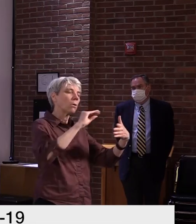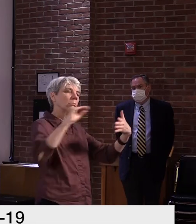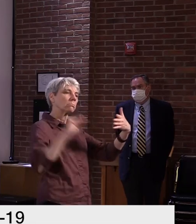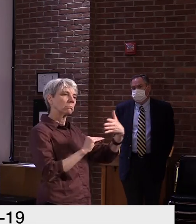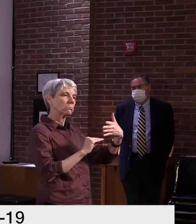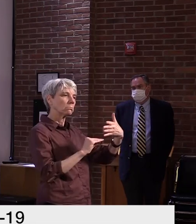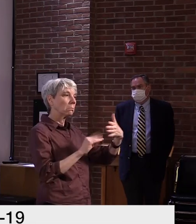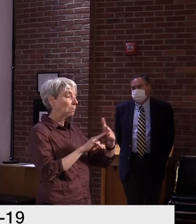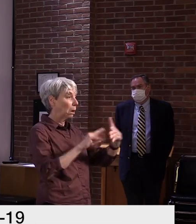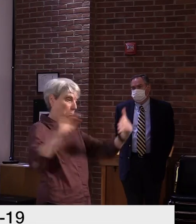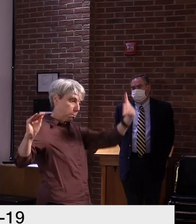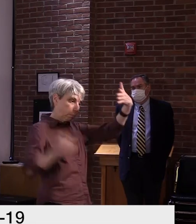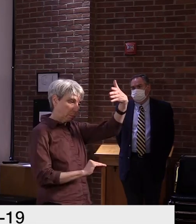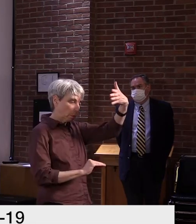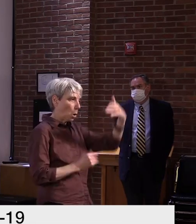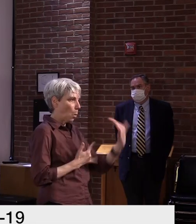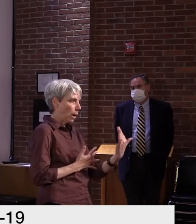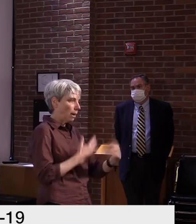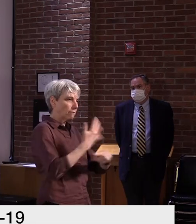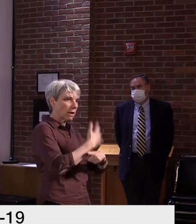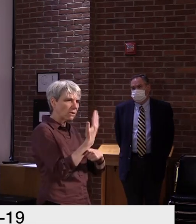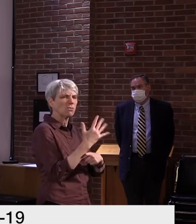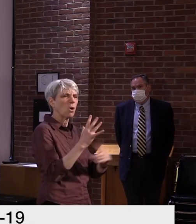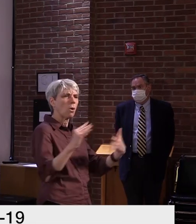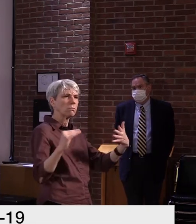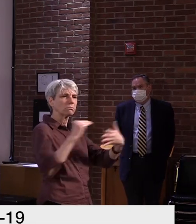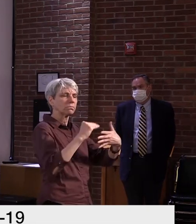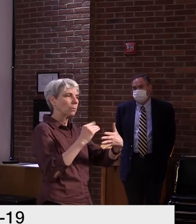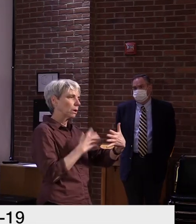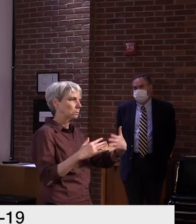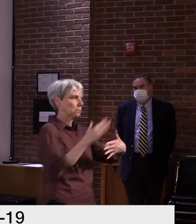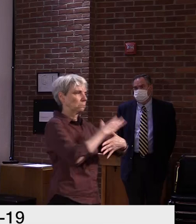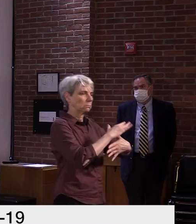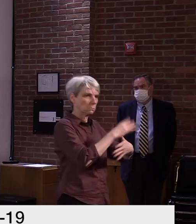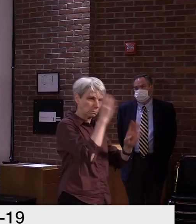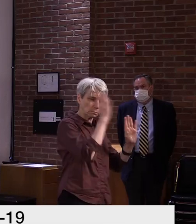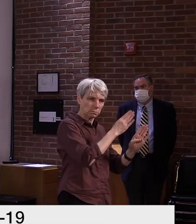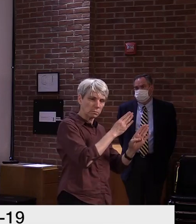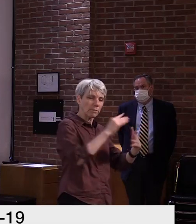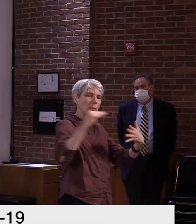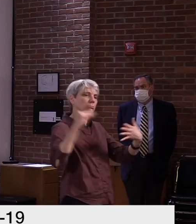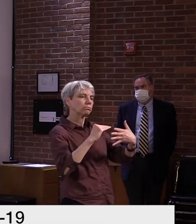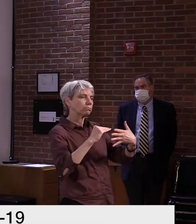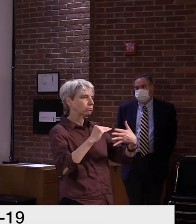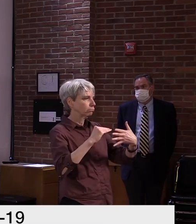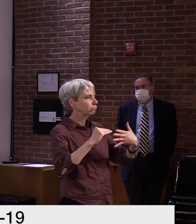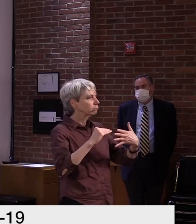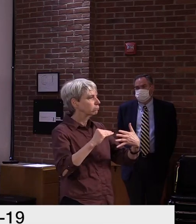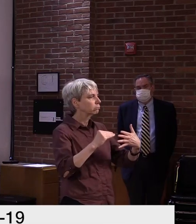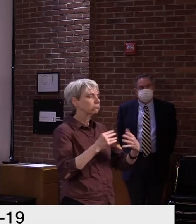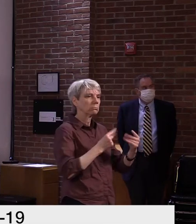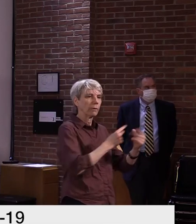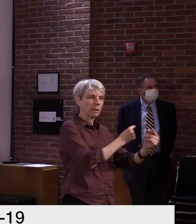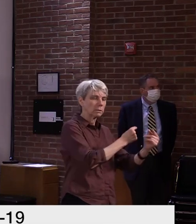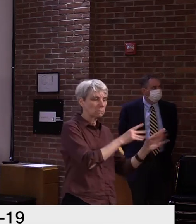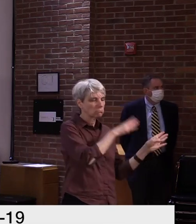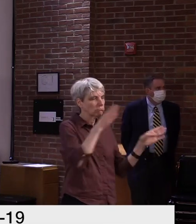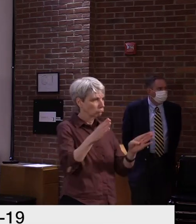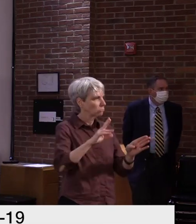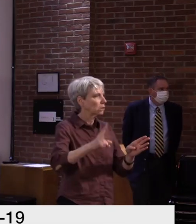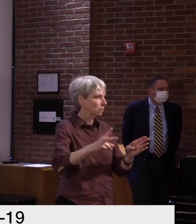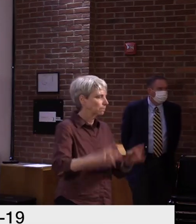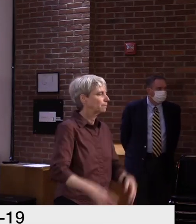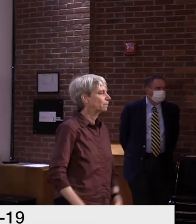everybody else waits five days till their test is run. Uh, it's just a relative issue where one is run faster than the other.